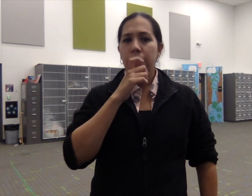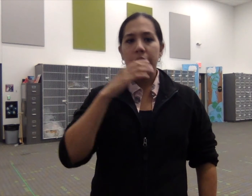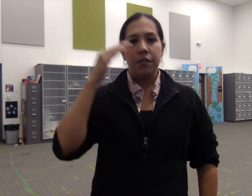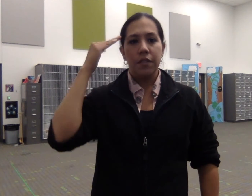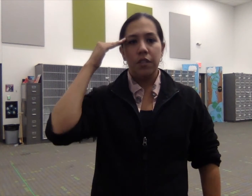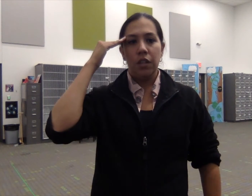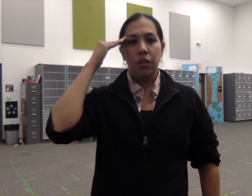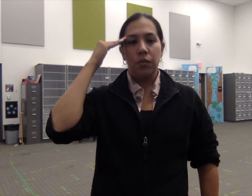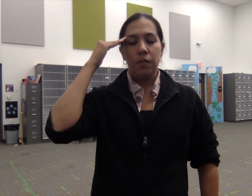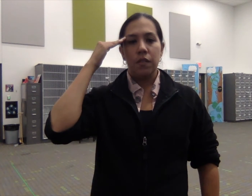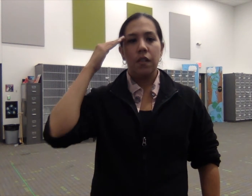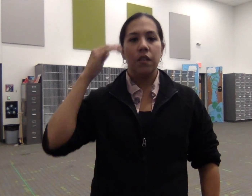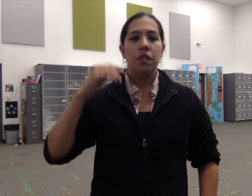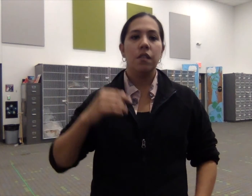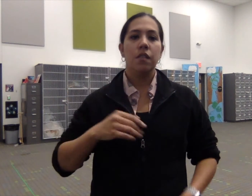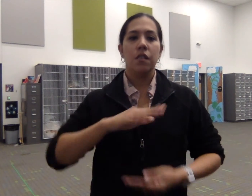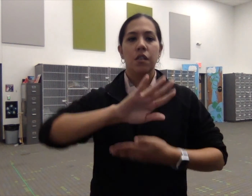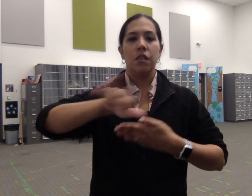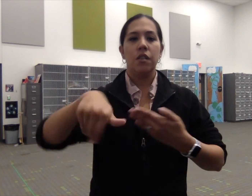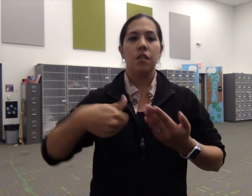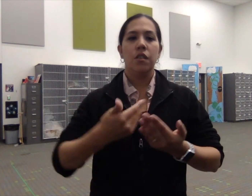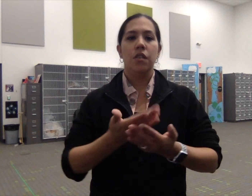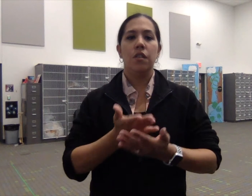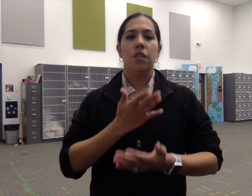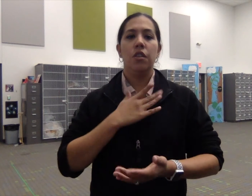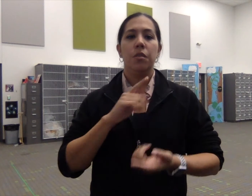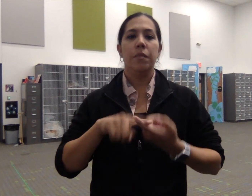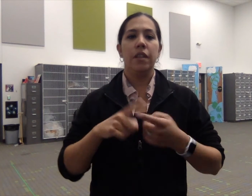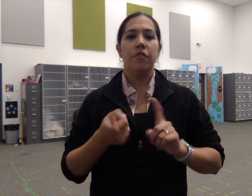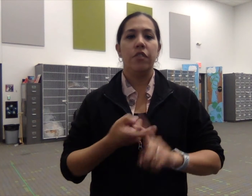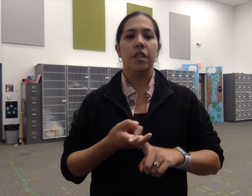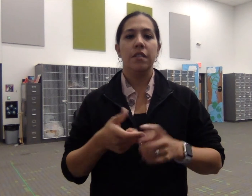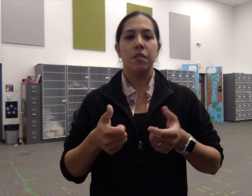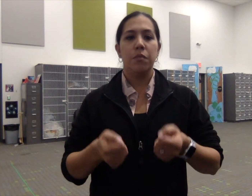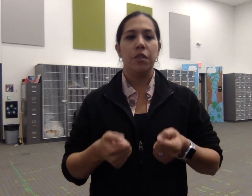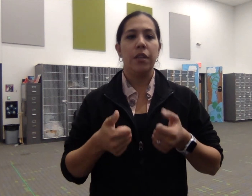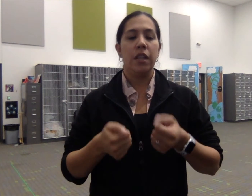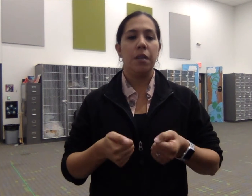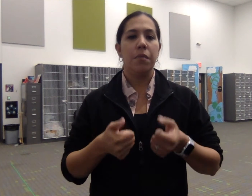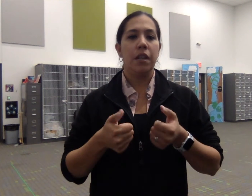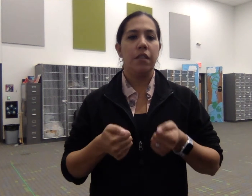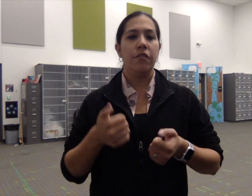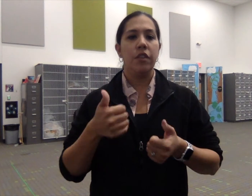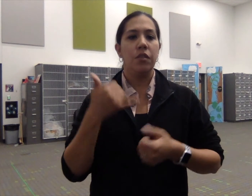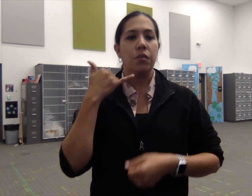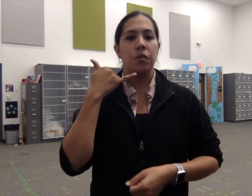else knows all my friends are blowing up my phone